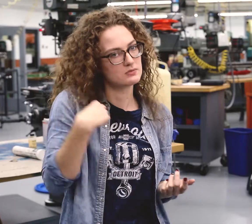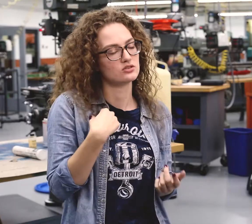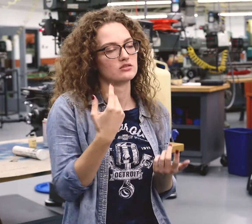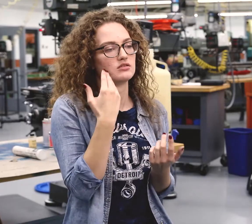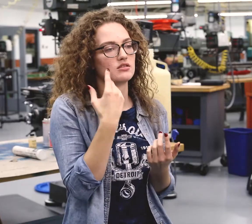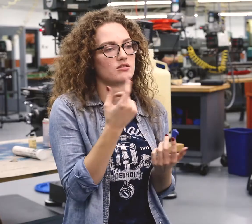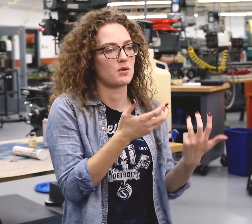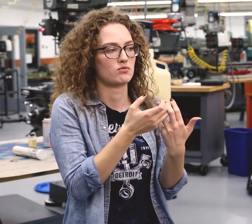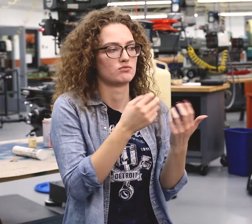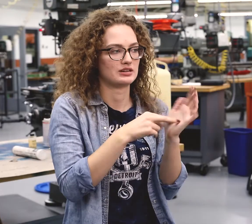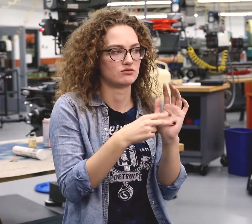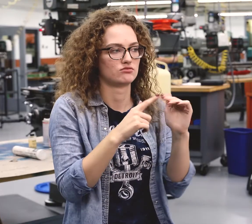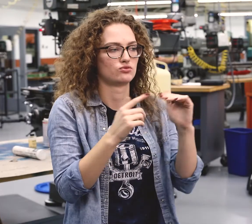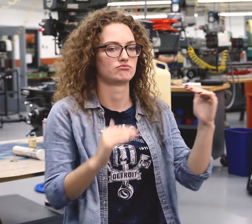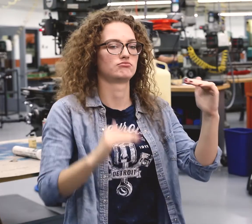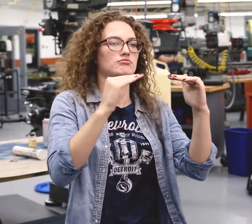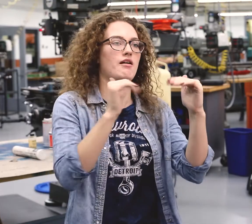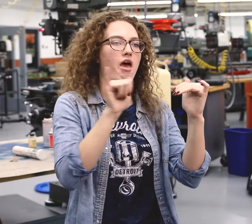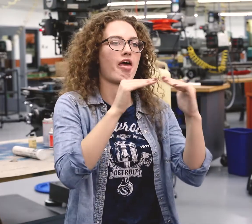Accommodations are meant to get me on the same level as the other students.